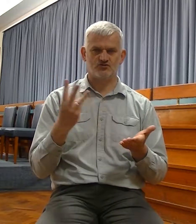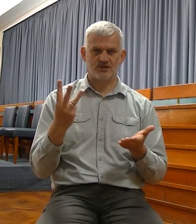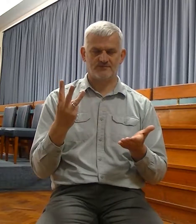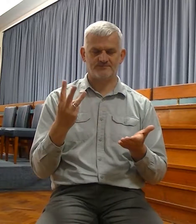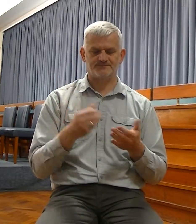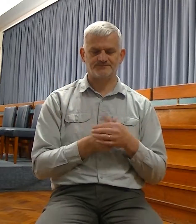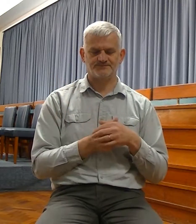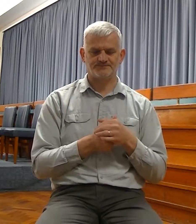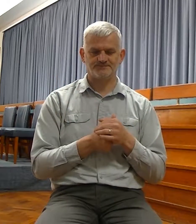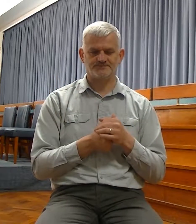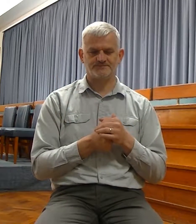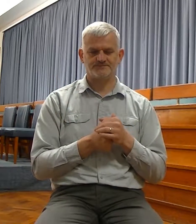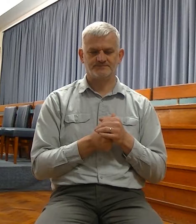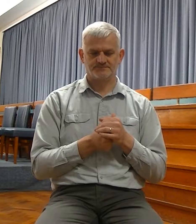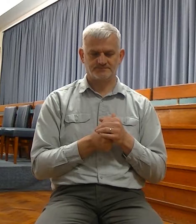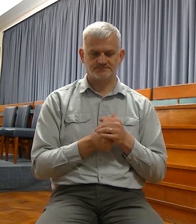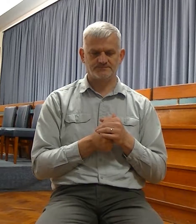23. And I will read from